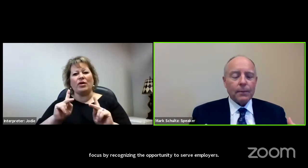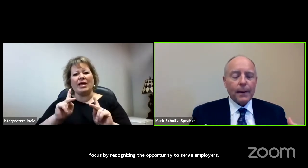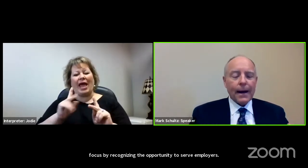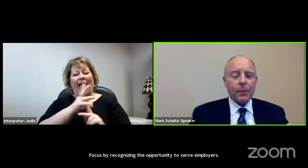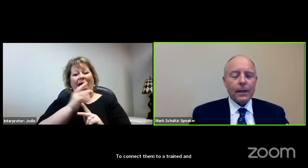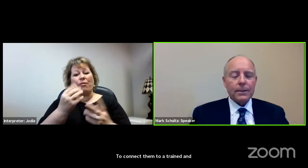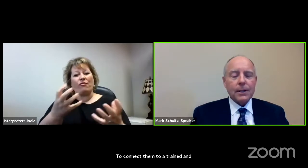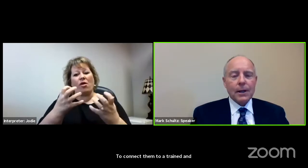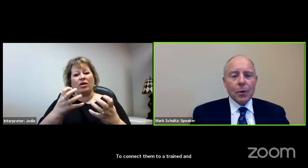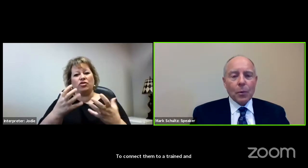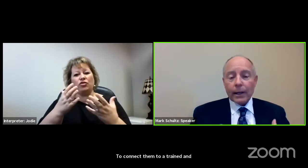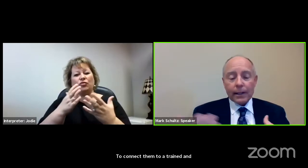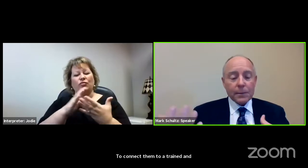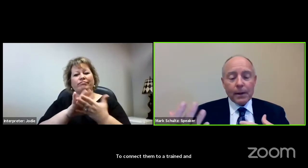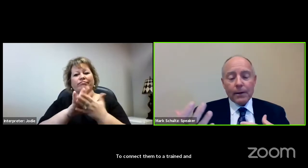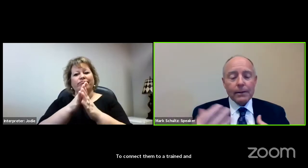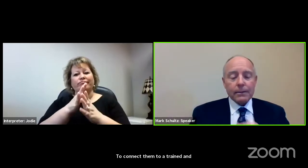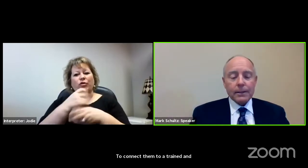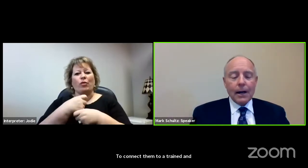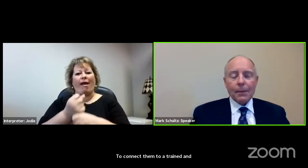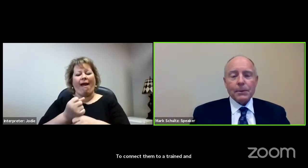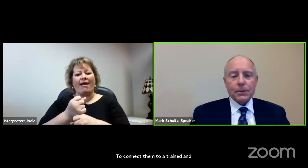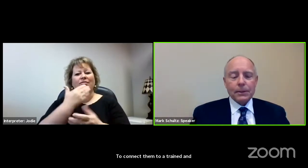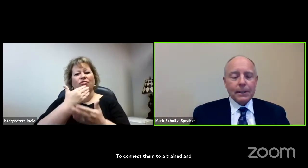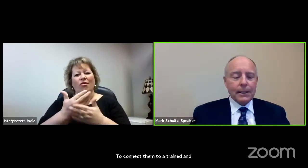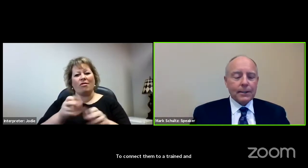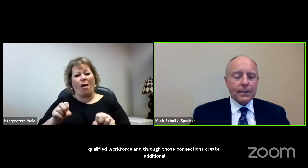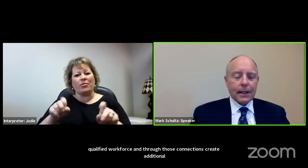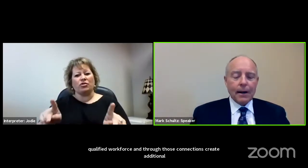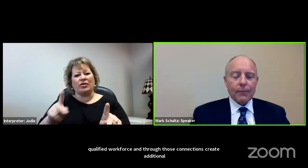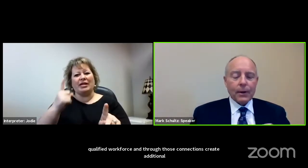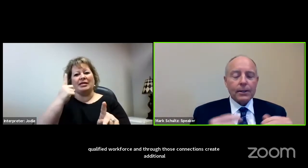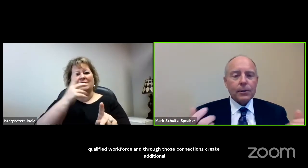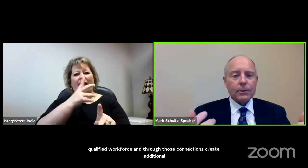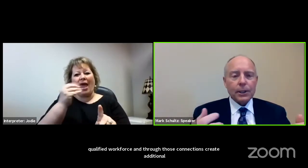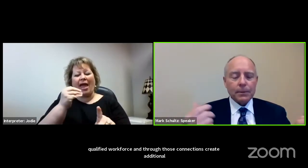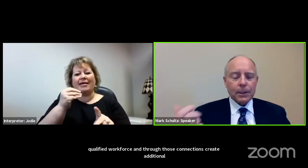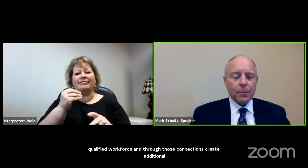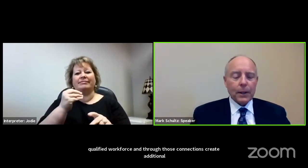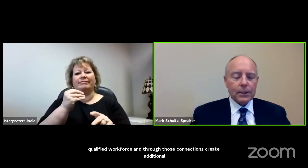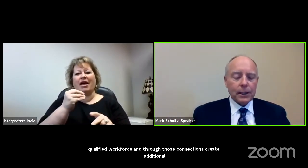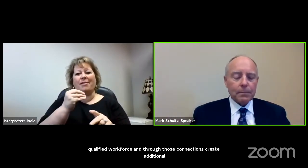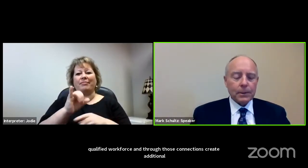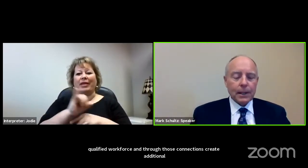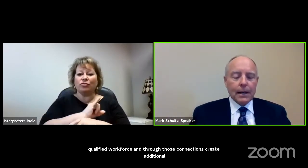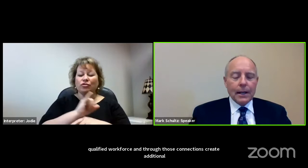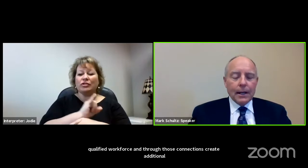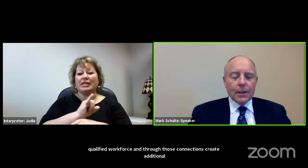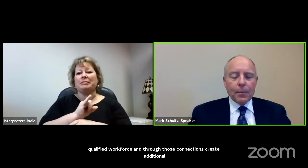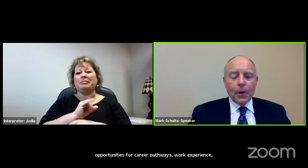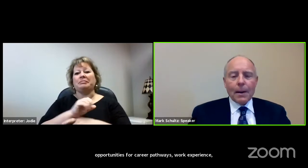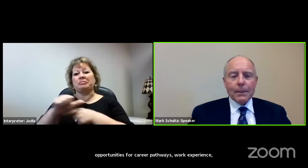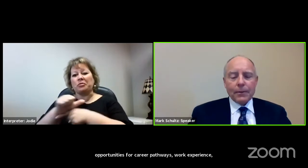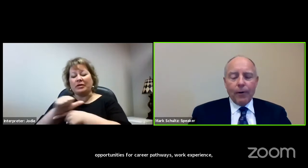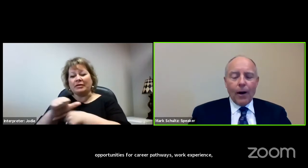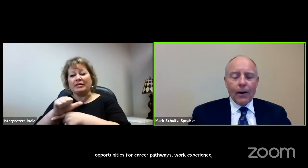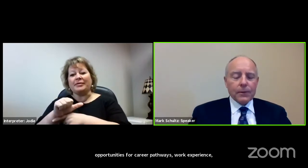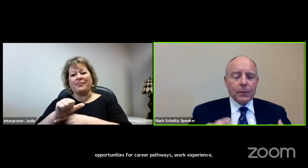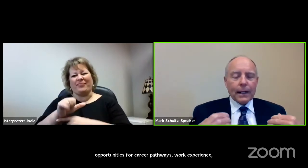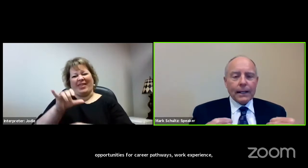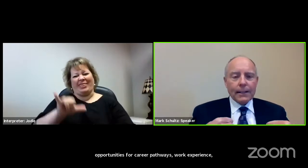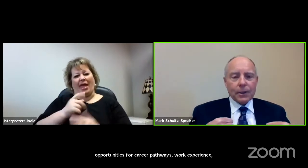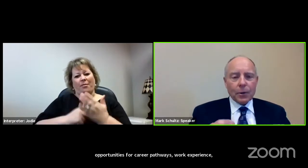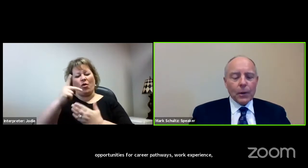for career pathways, work experience, opportunities for internships and apprenticeships. The program has